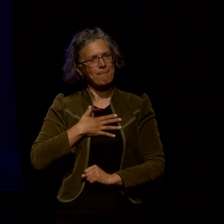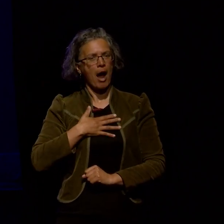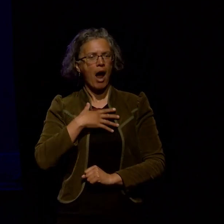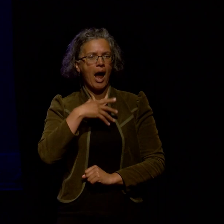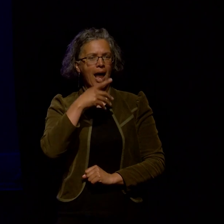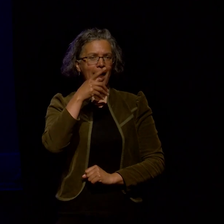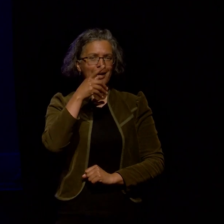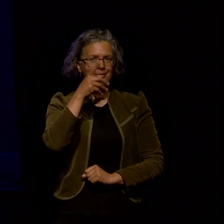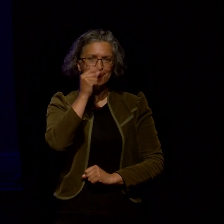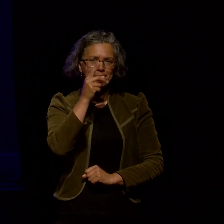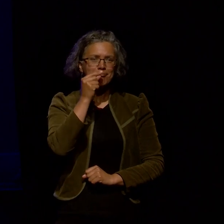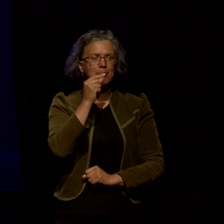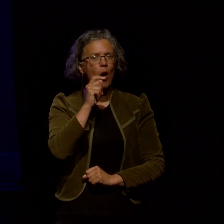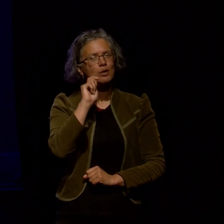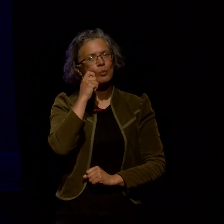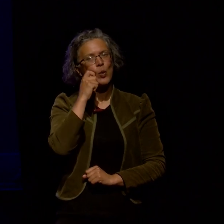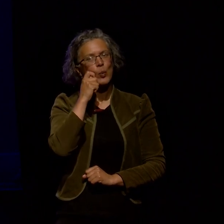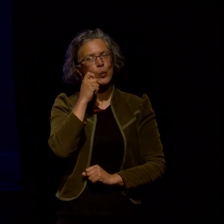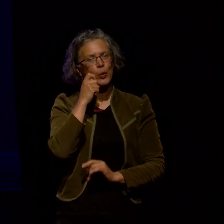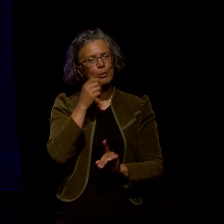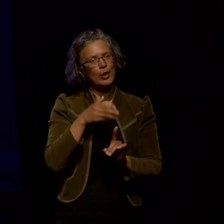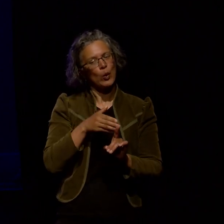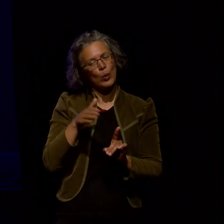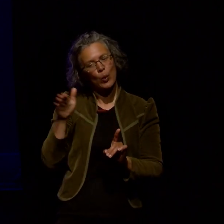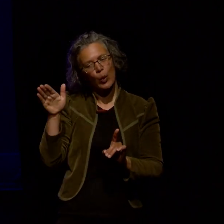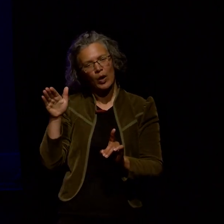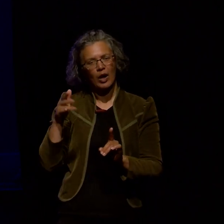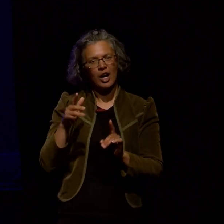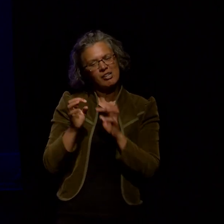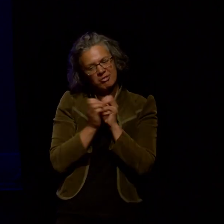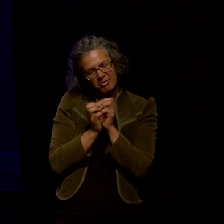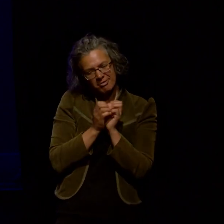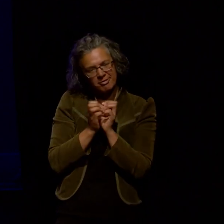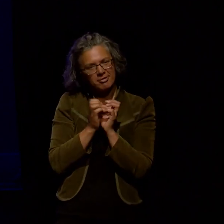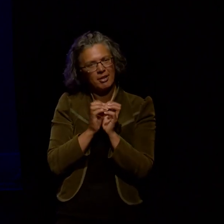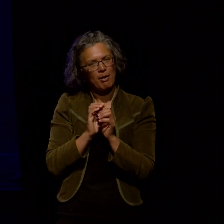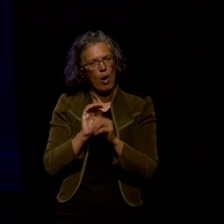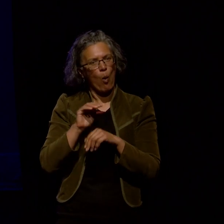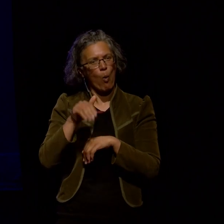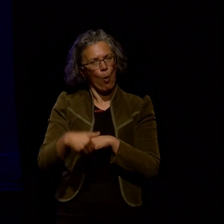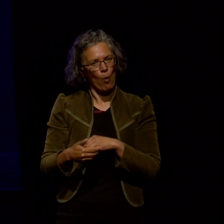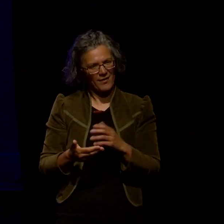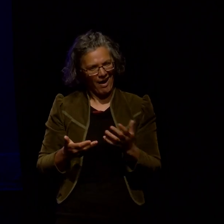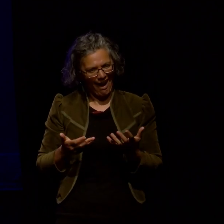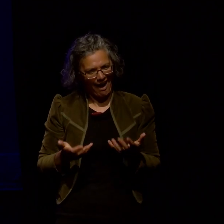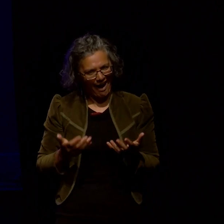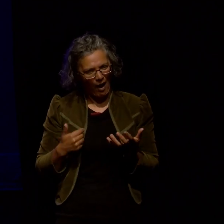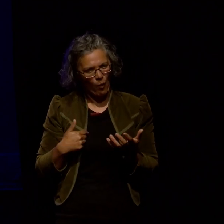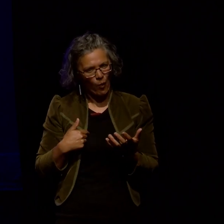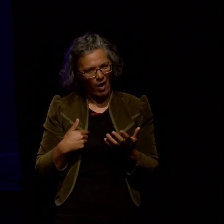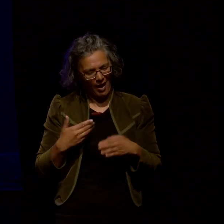on a piece of work and so I set up a very small reference group